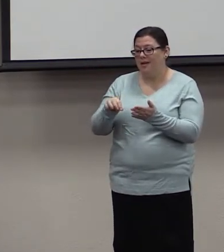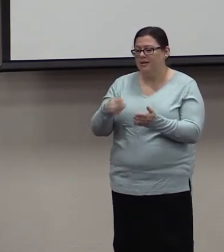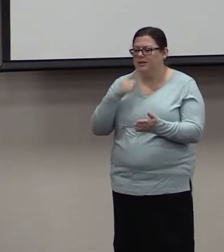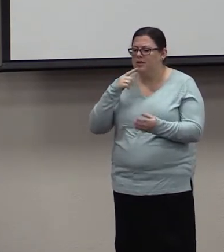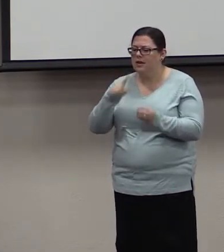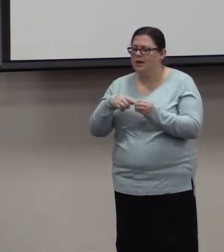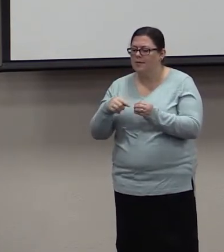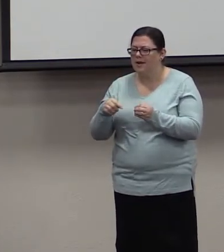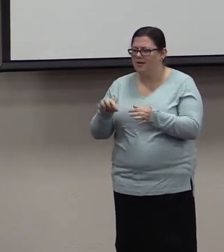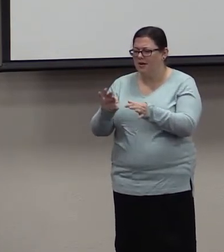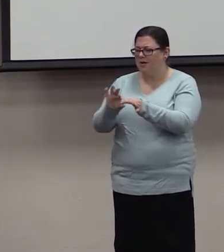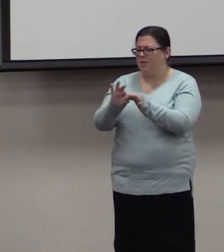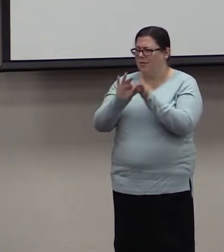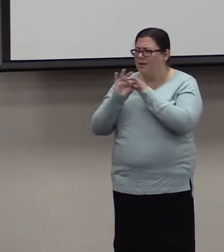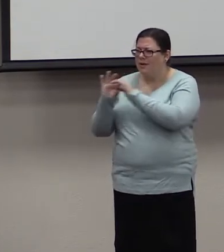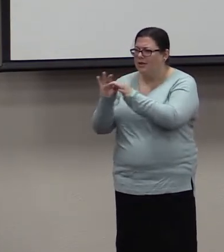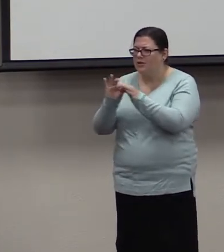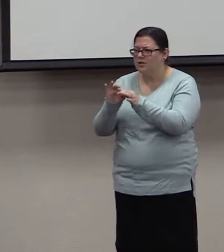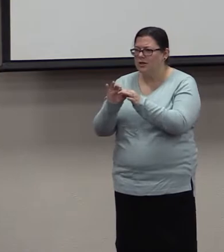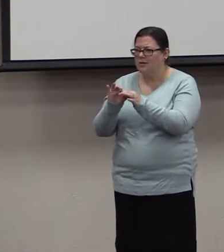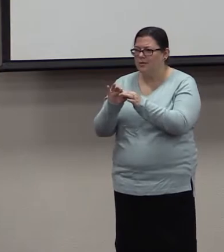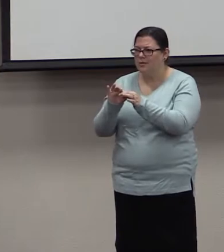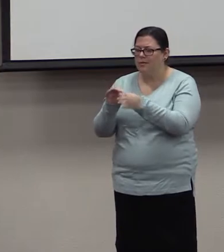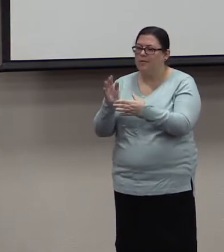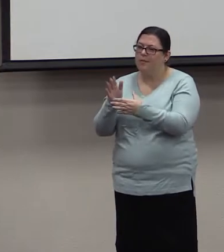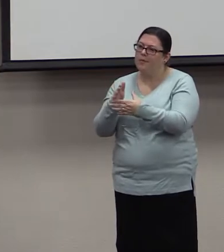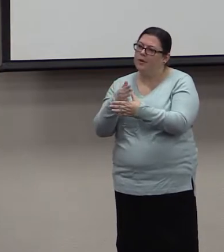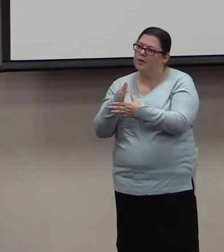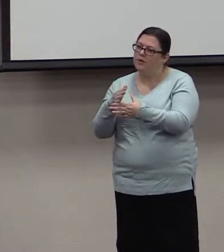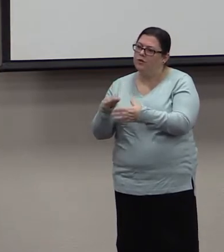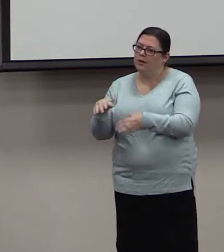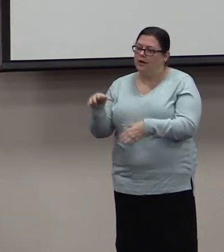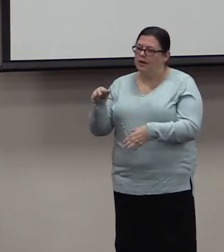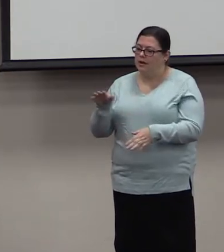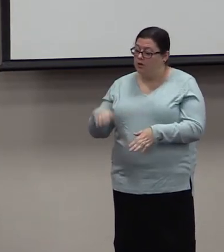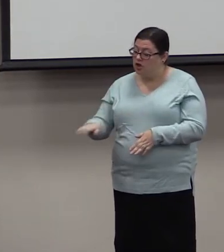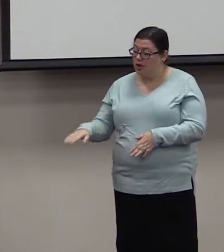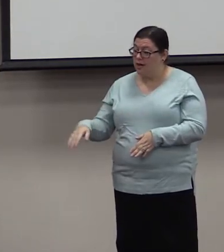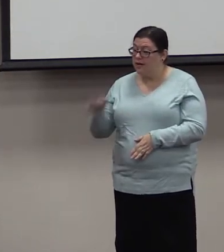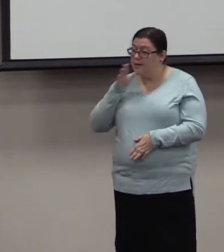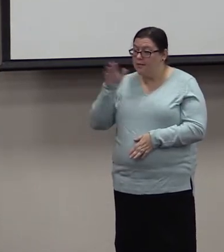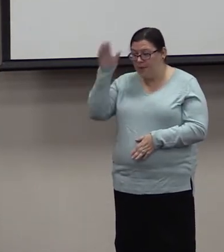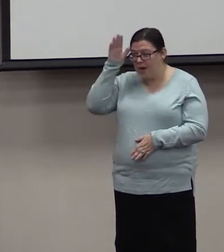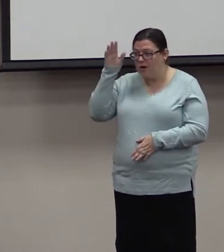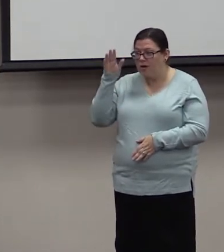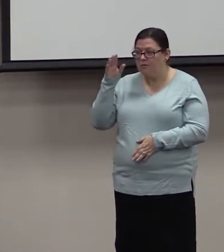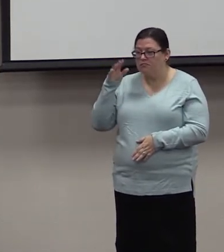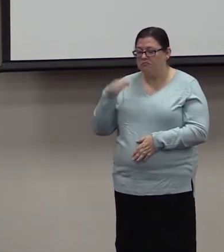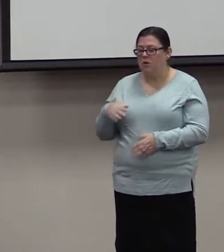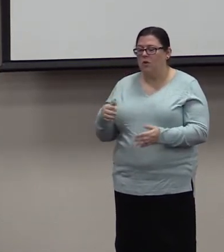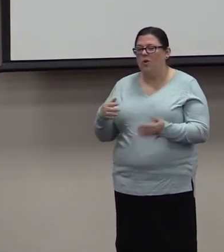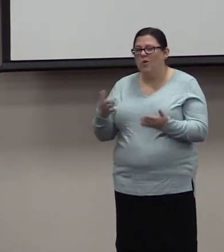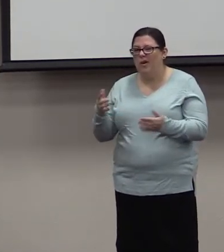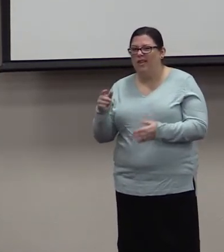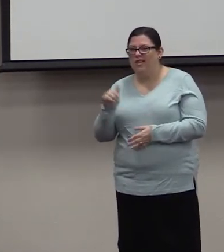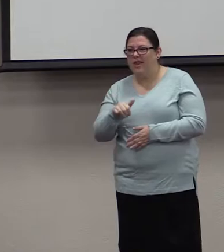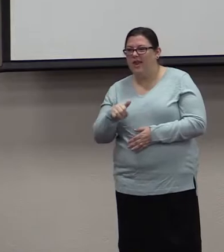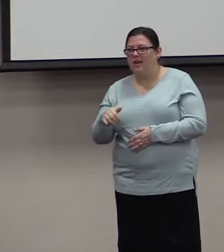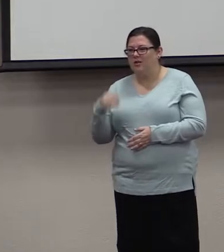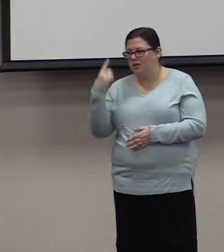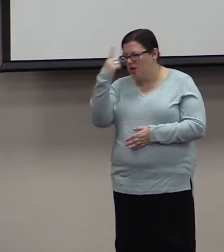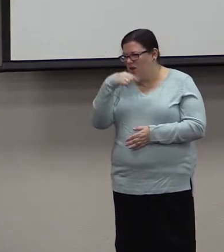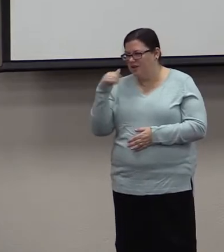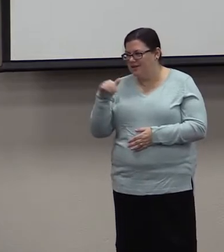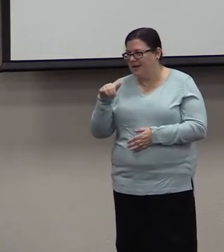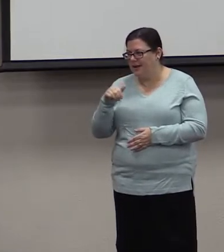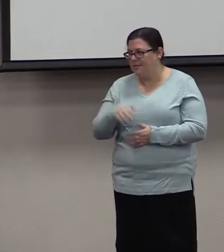parent should look like. He will also tell the Ephesians what a relationship between a bondservant and their master